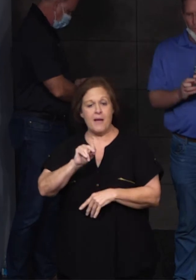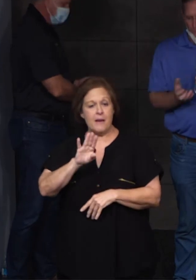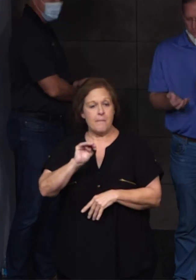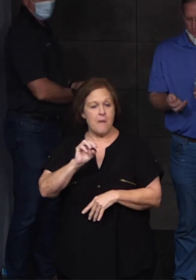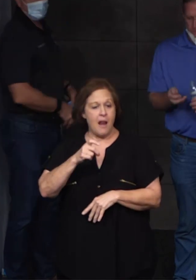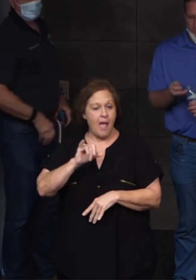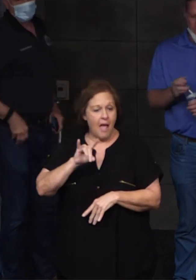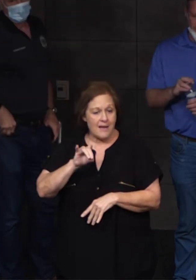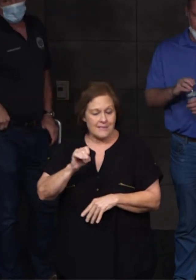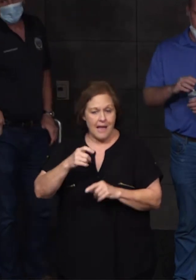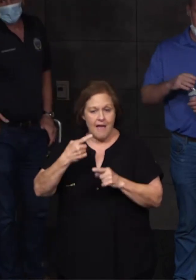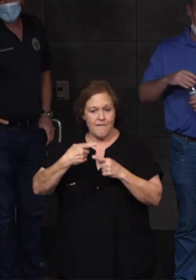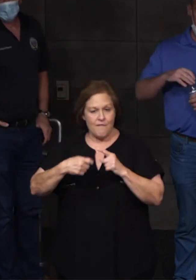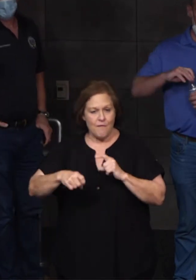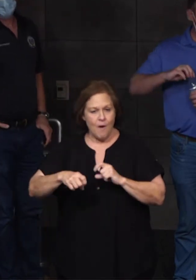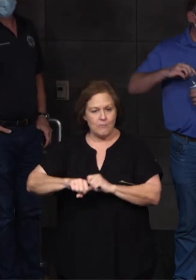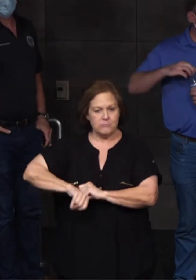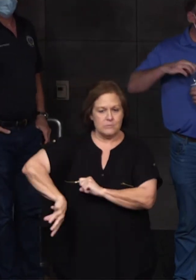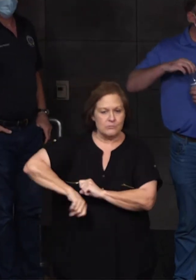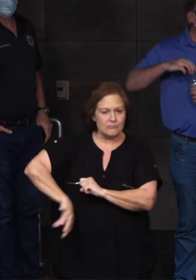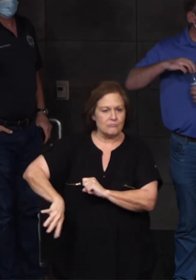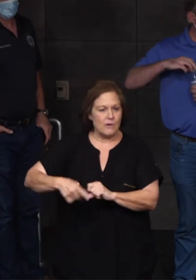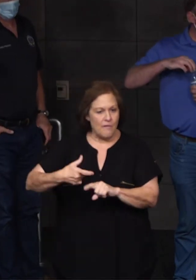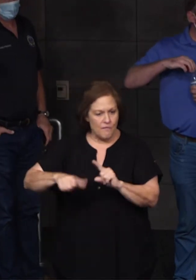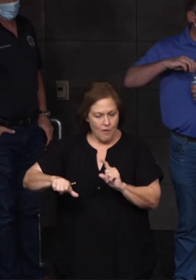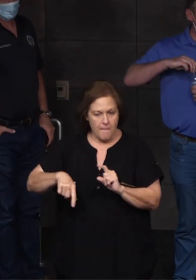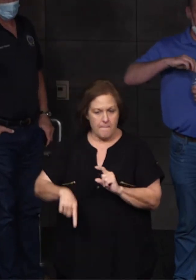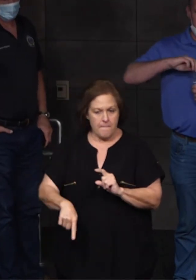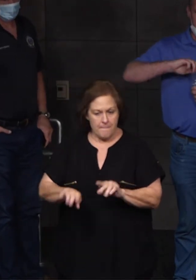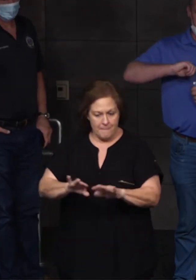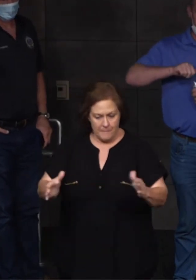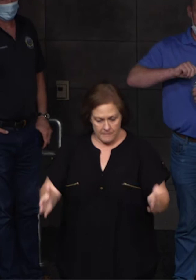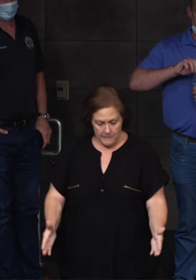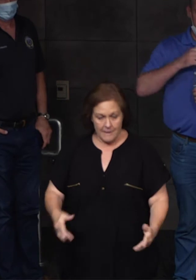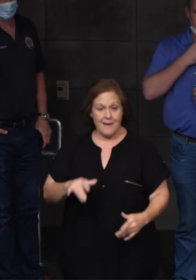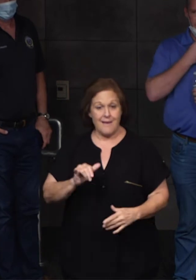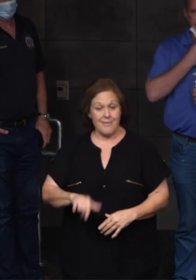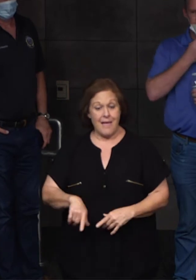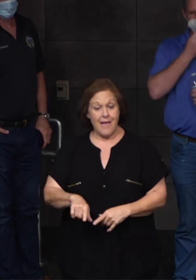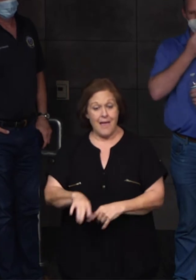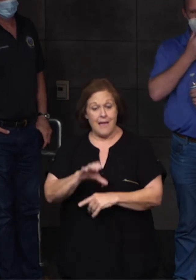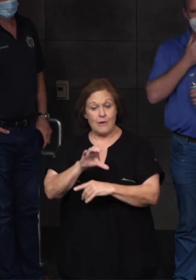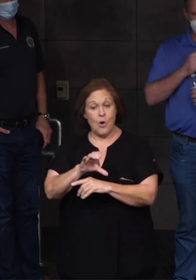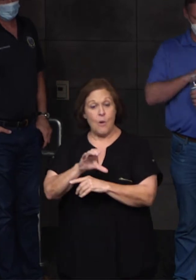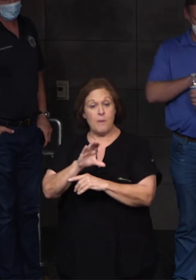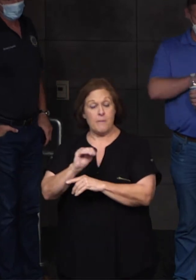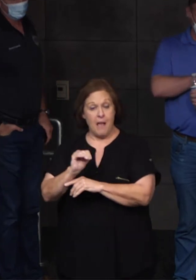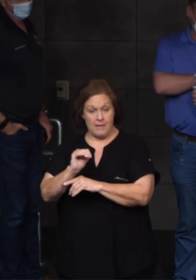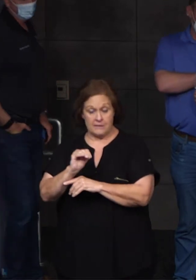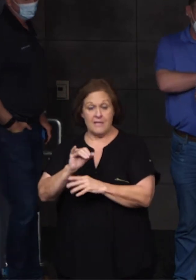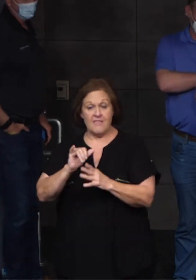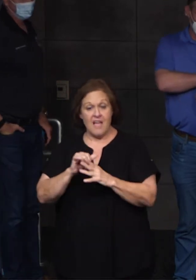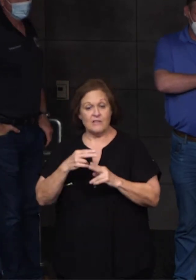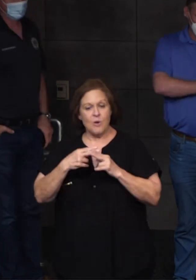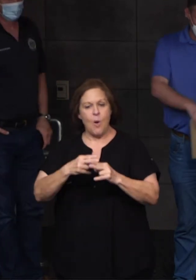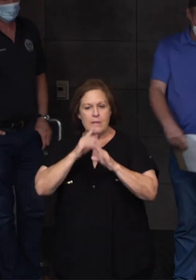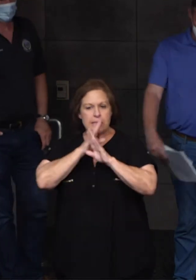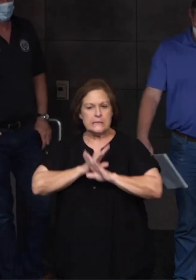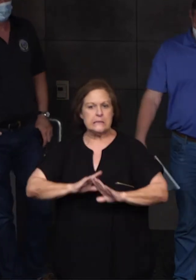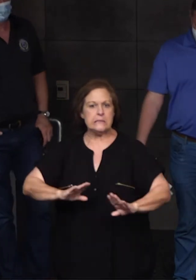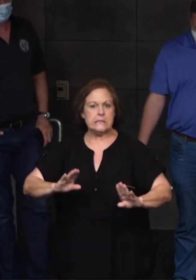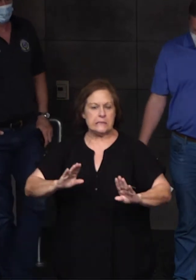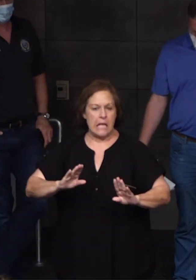engine exhaust. The carbon monoxide poisoning is absolutely what they call a silent killer. And, unfortunately,